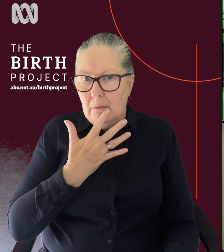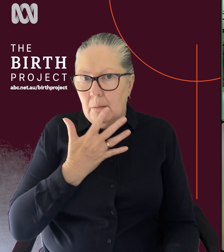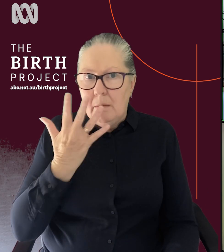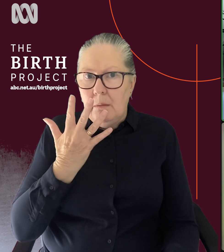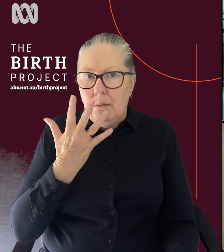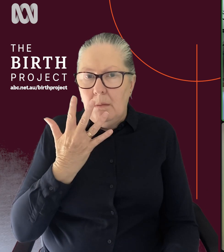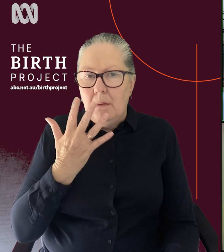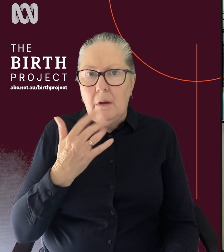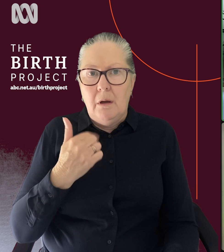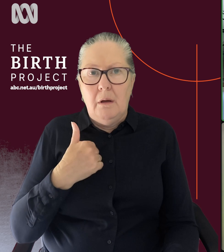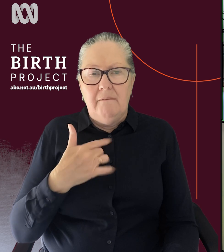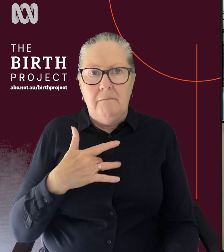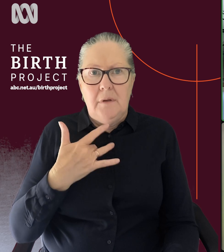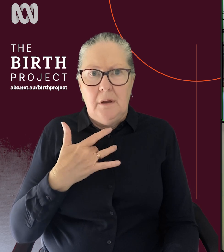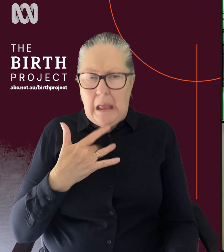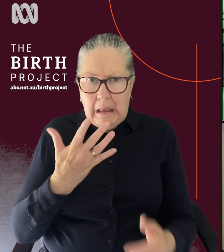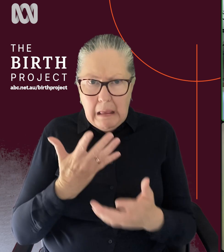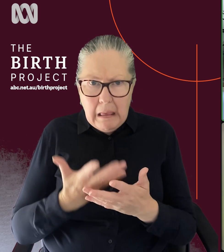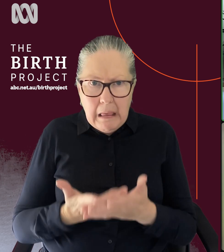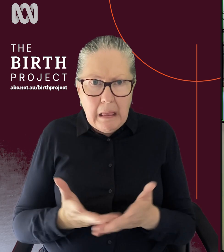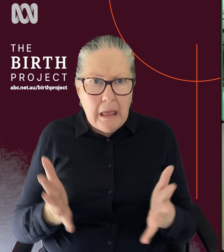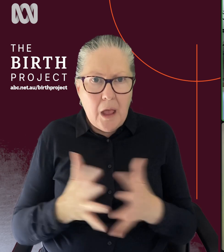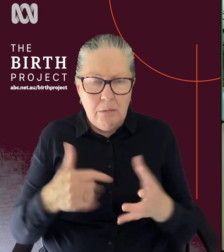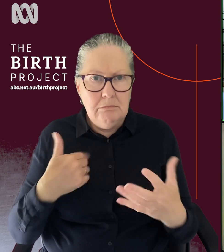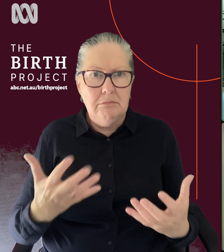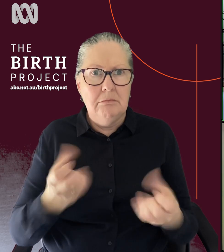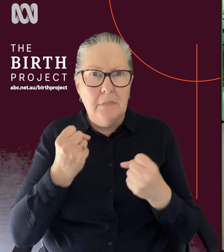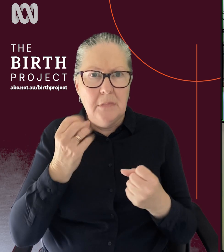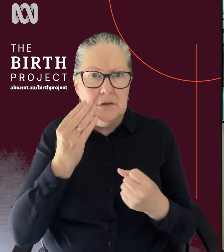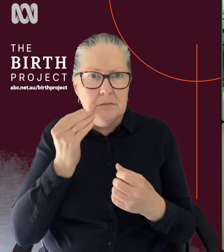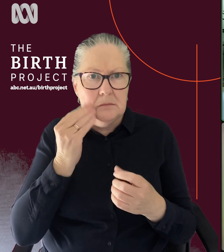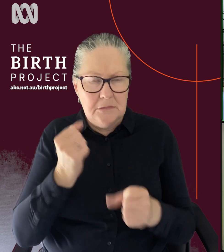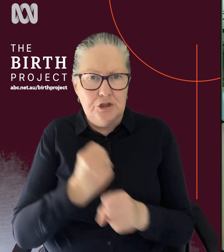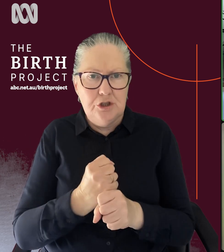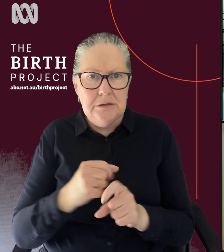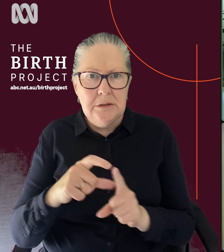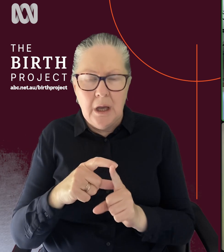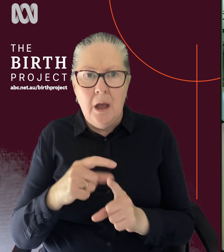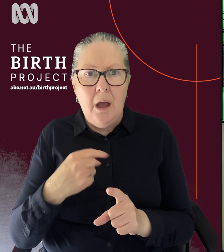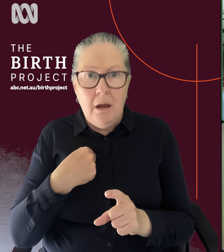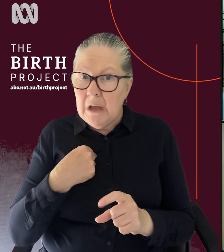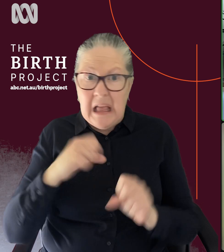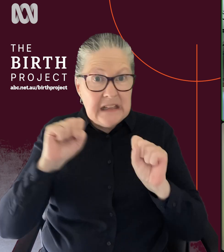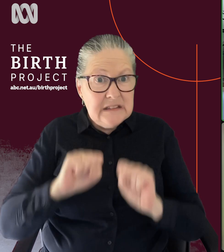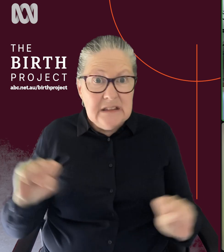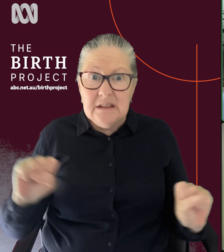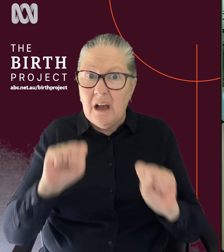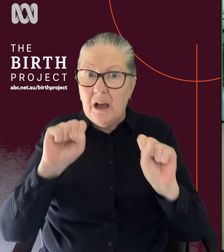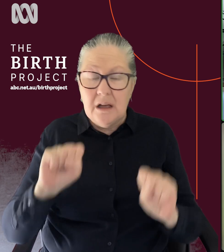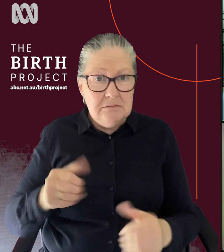and also this sense of like, how did this happen? I'm, I exercise constantly. I mean, I exercised right up until 35 weeks. Cause that, what